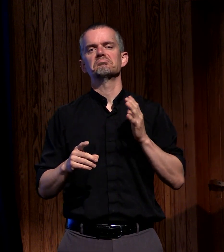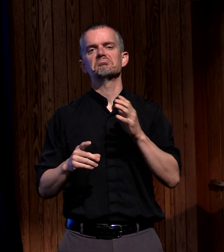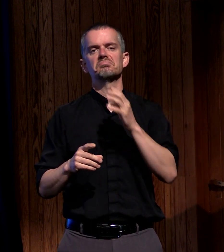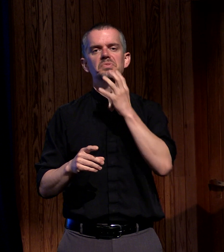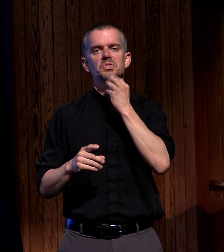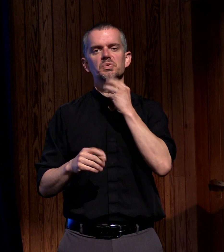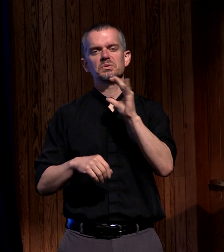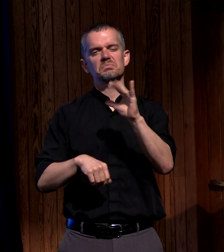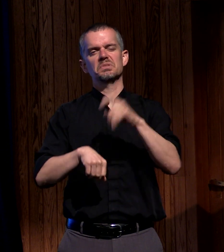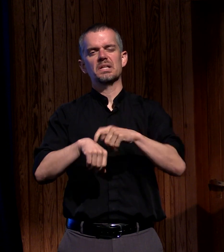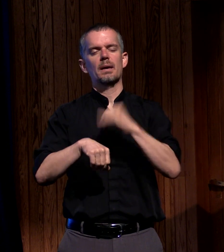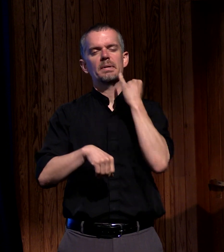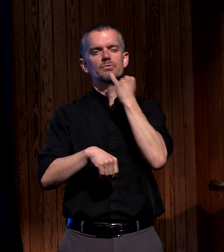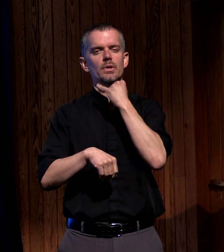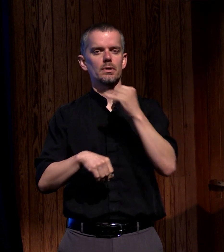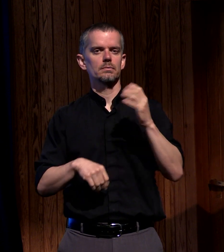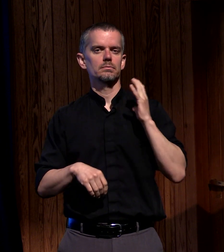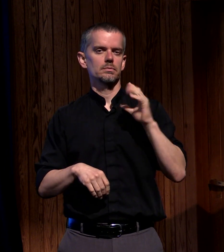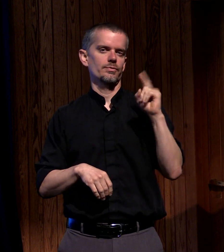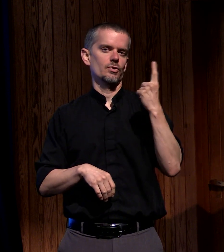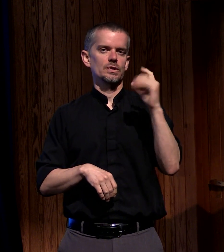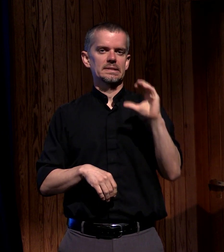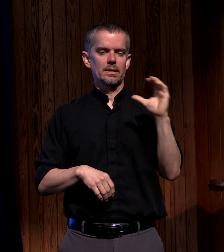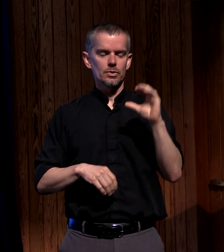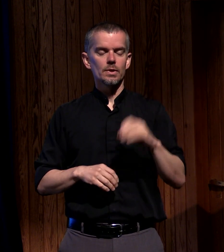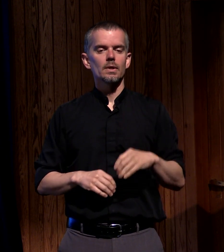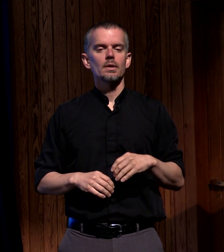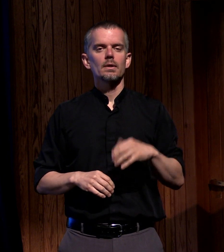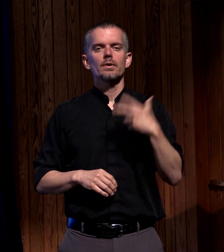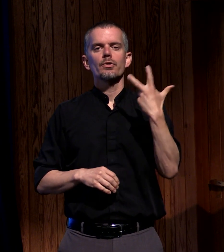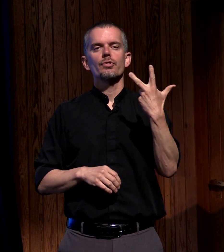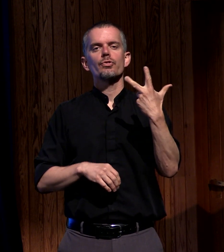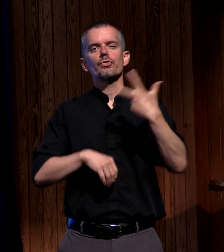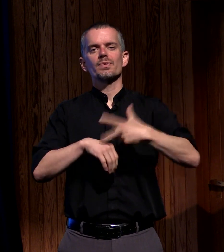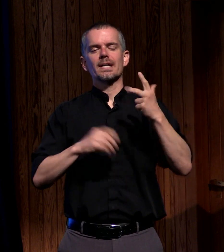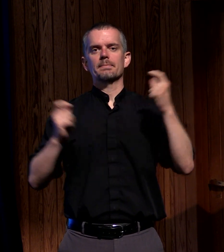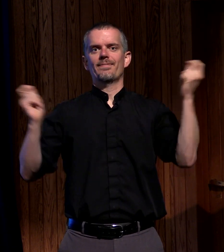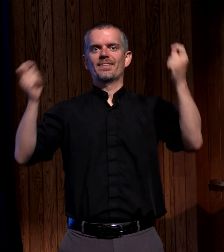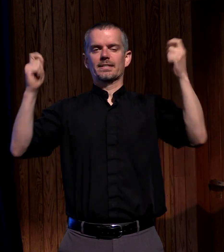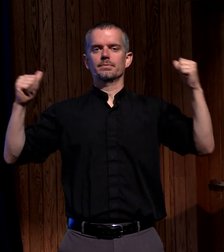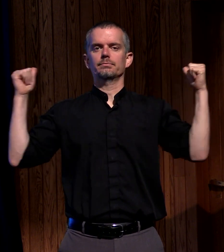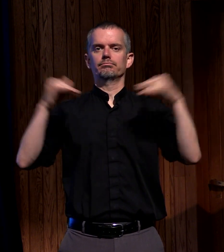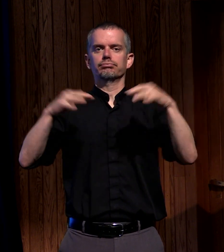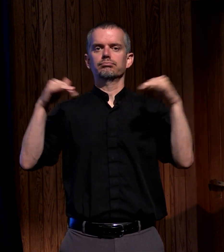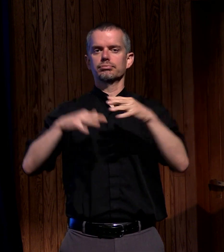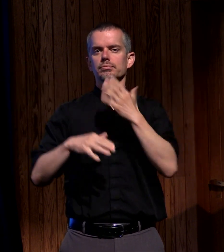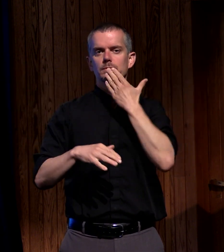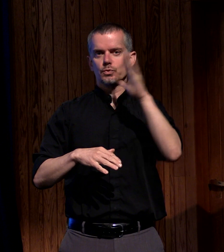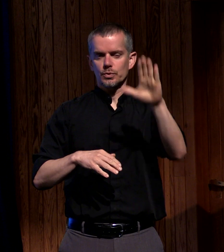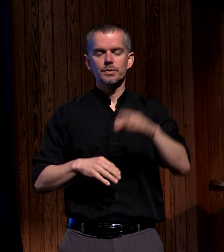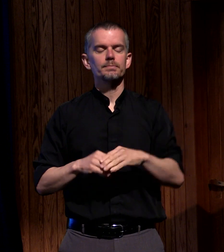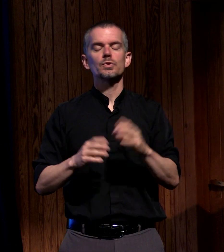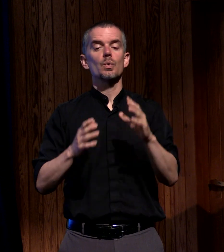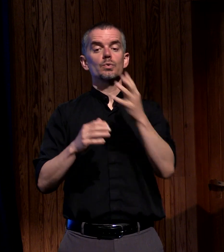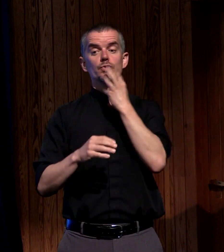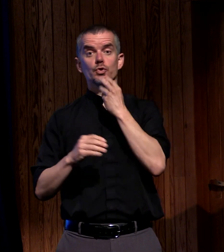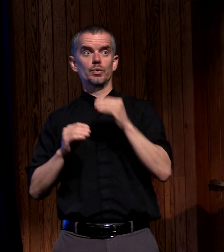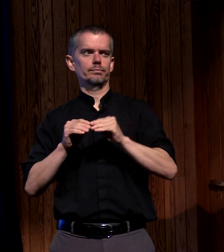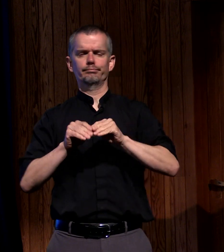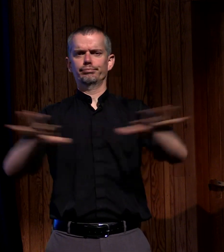festivals the people of of Israel had been just scattered and this is called the diaspora and so they had been scattered all over the place